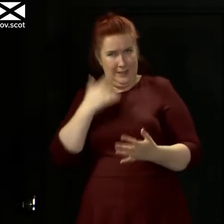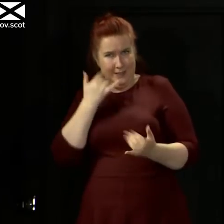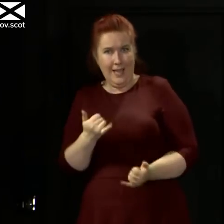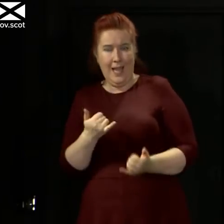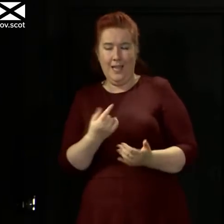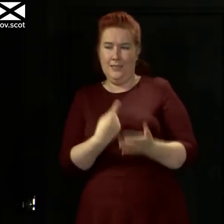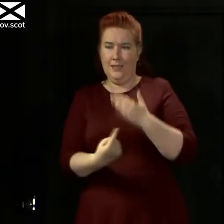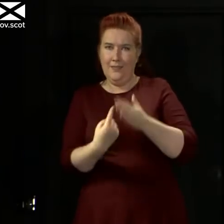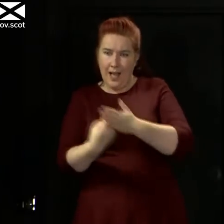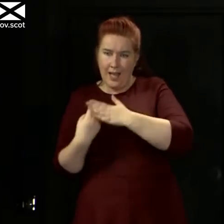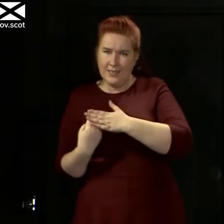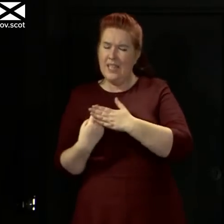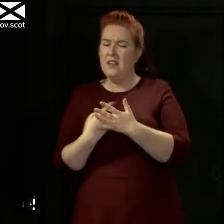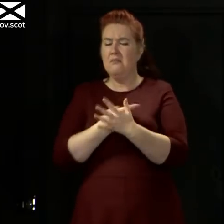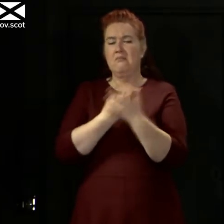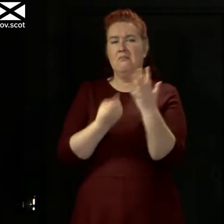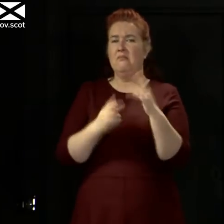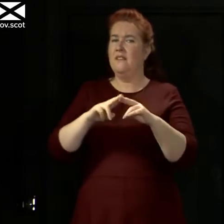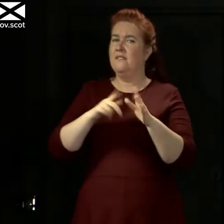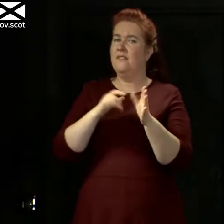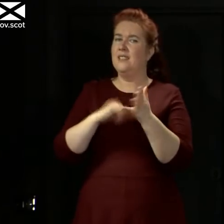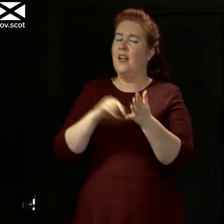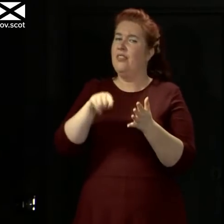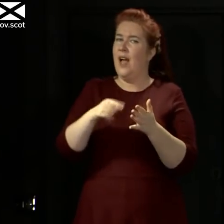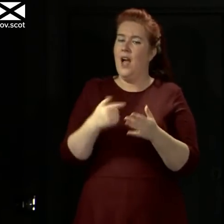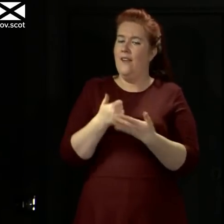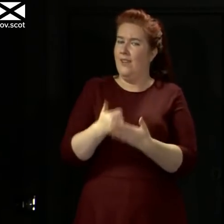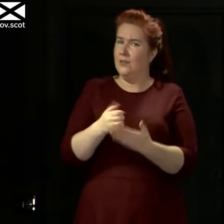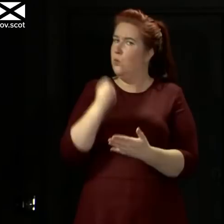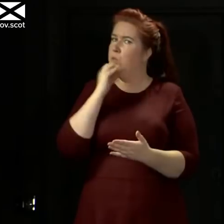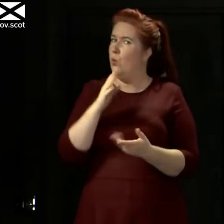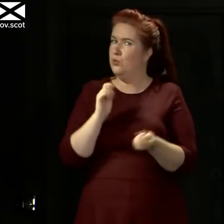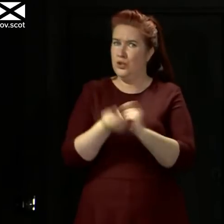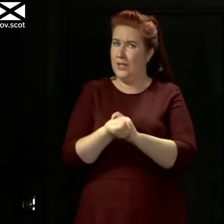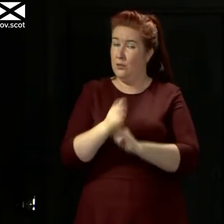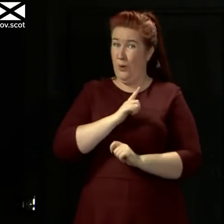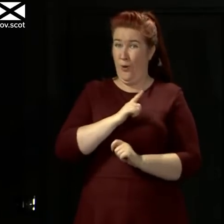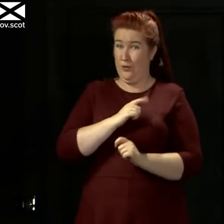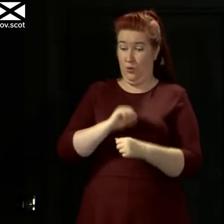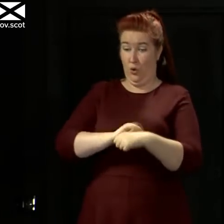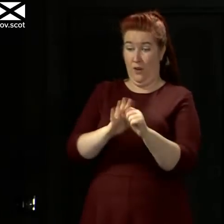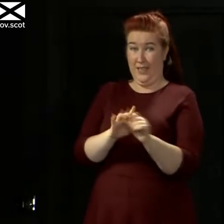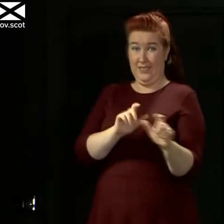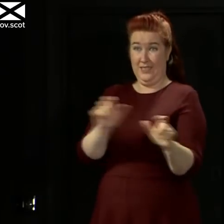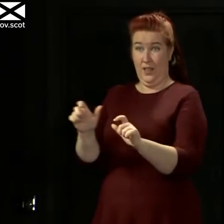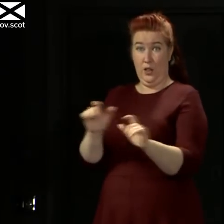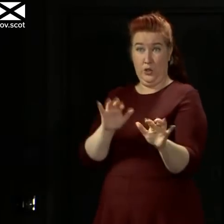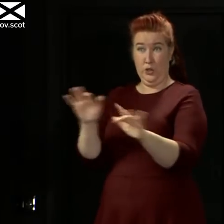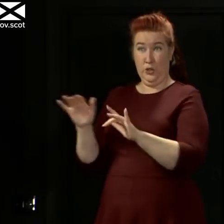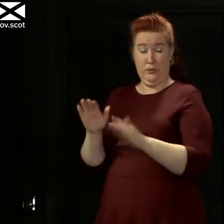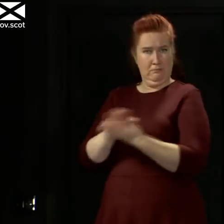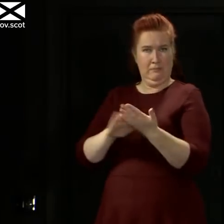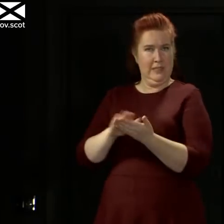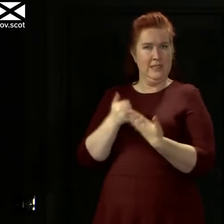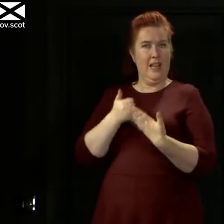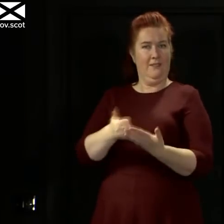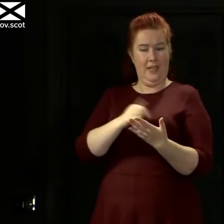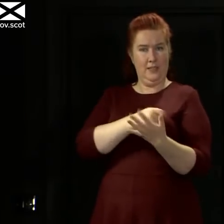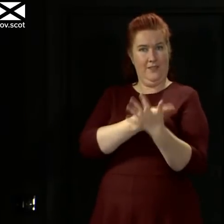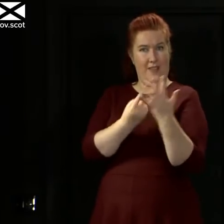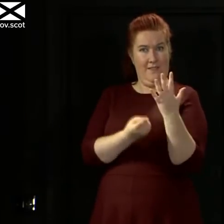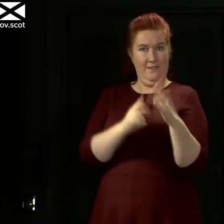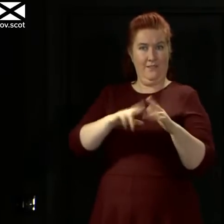of that advice changing in the imminent future because this virus hasn't gone away. And this week we've had some